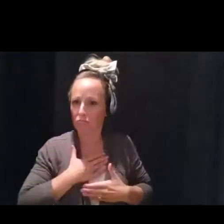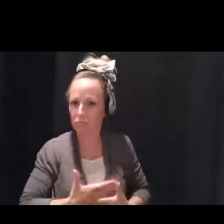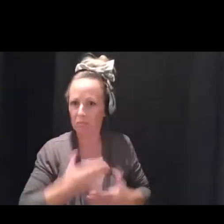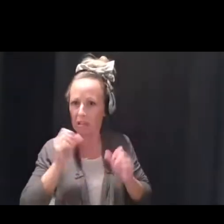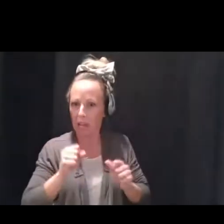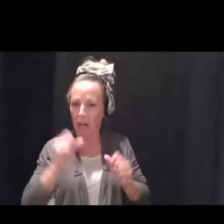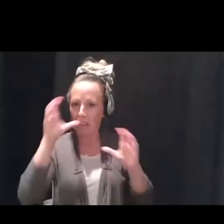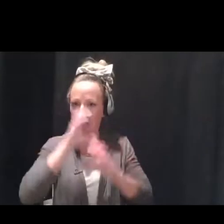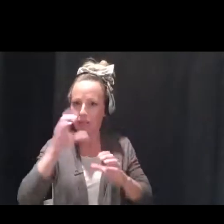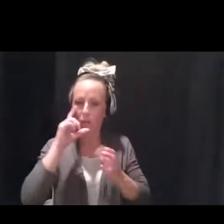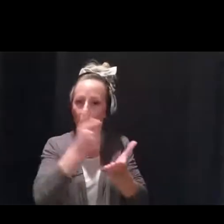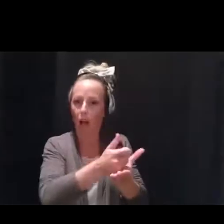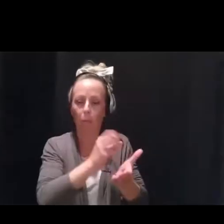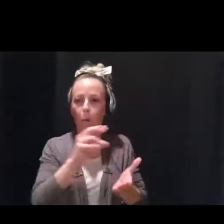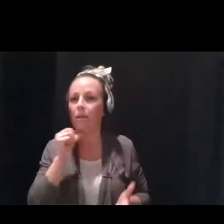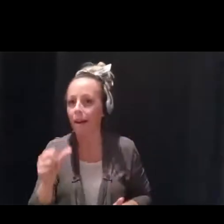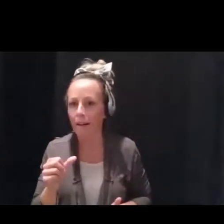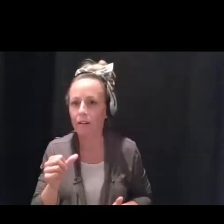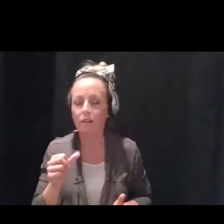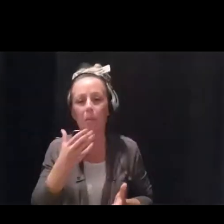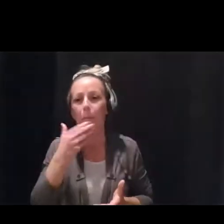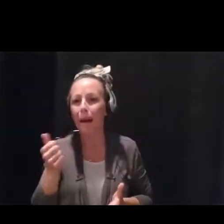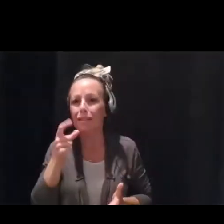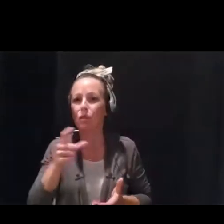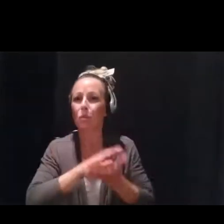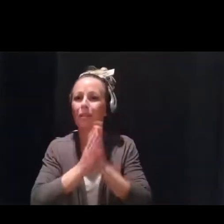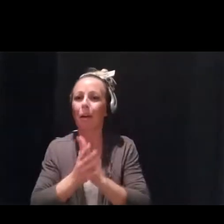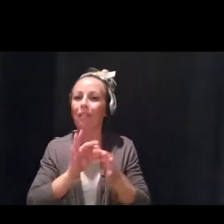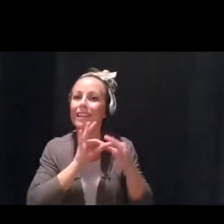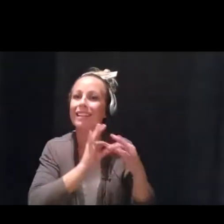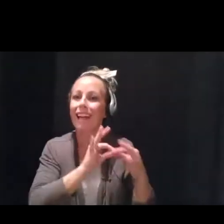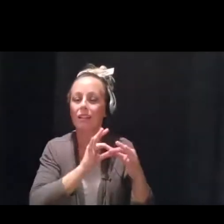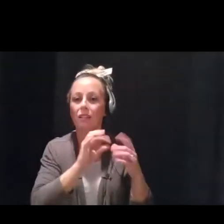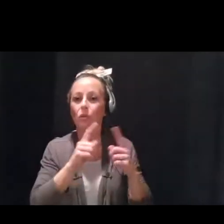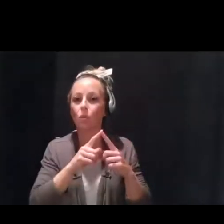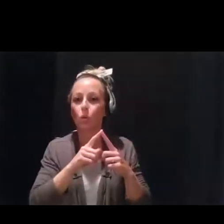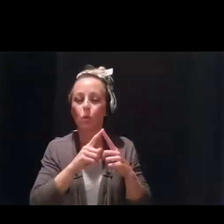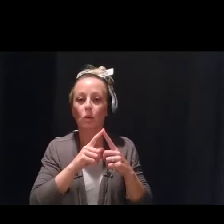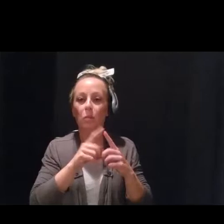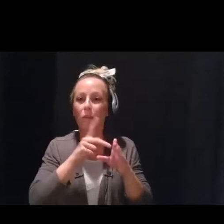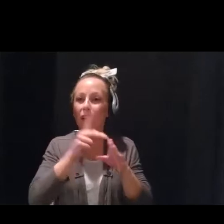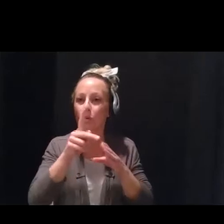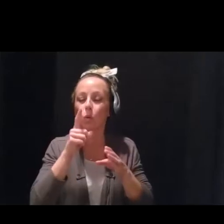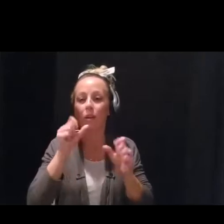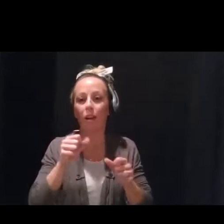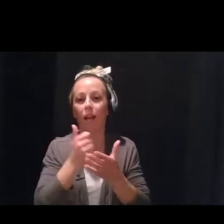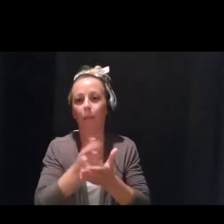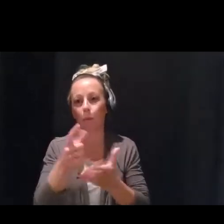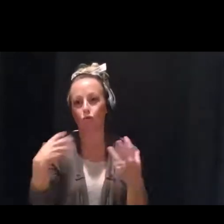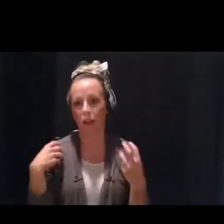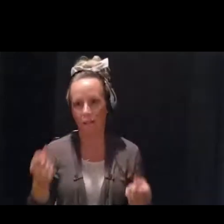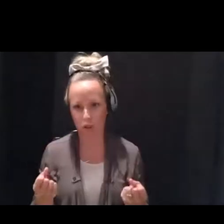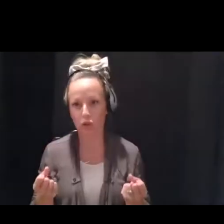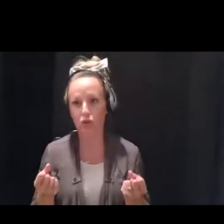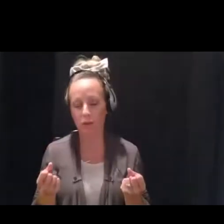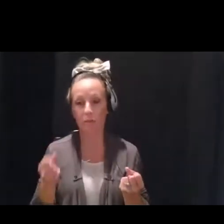really get connected socially to start beginning to feel better and moving towards recovery. Now, if you don't have